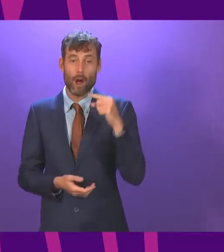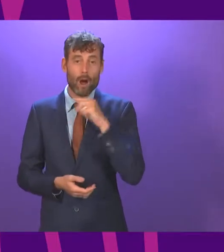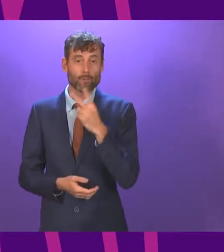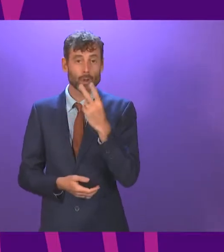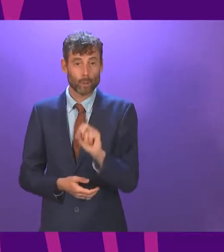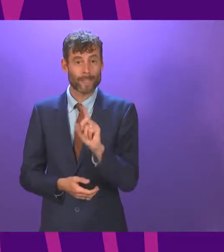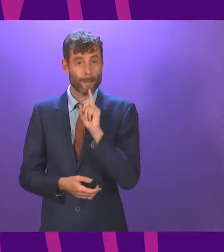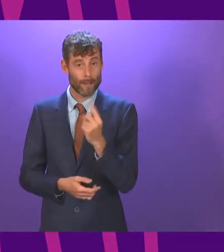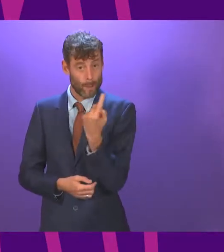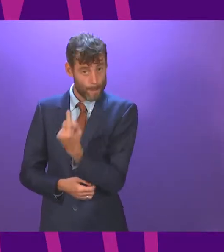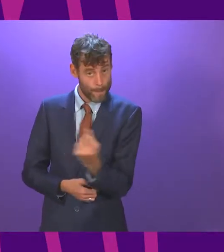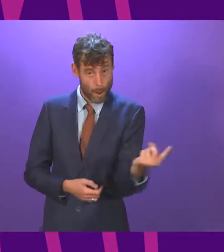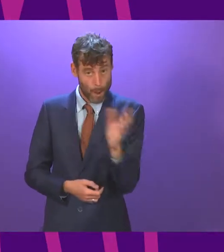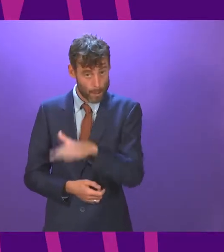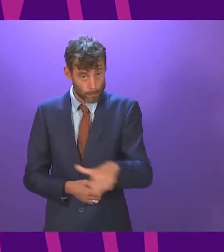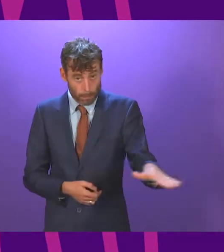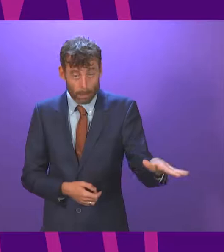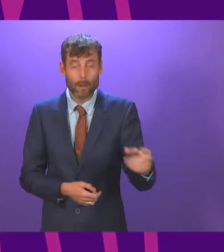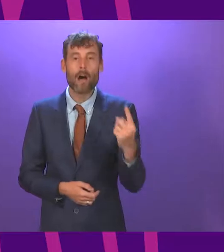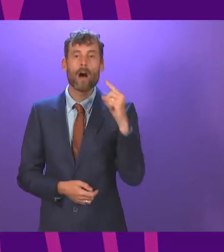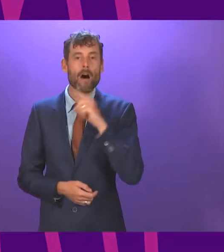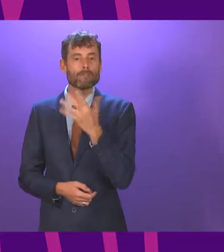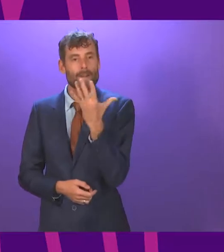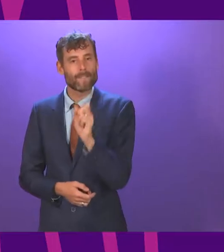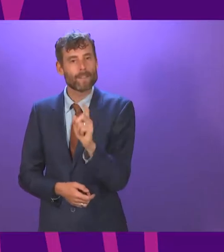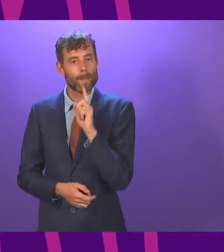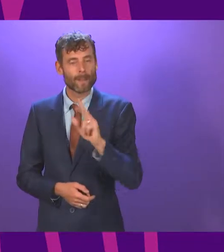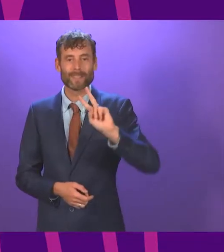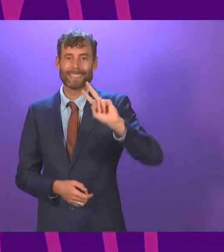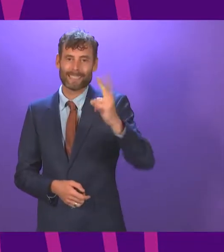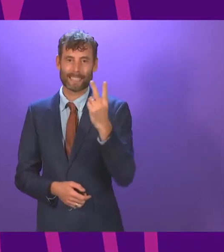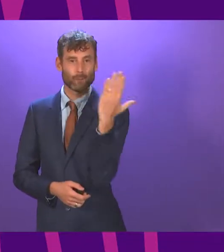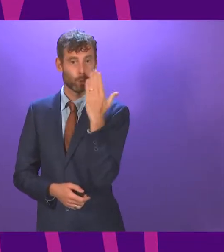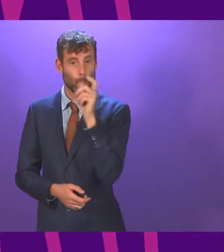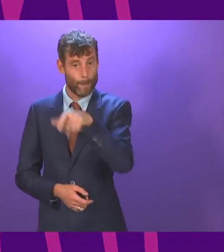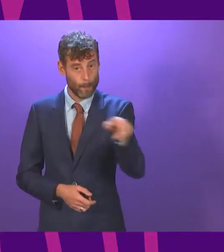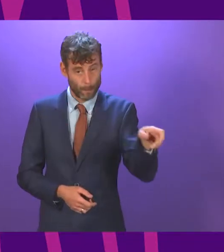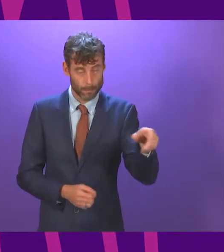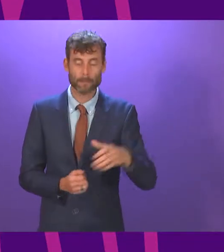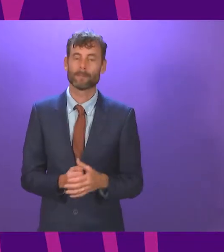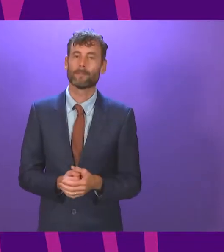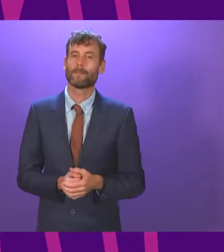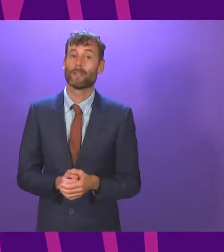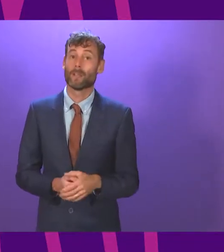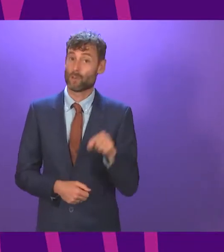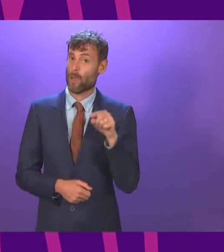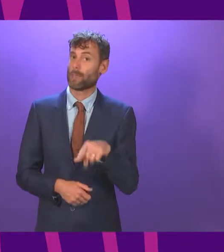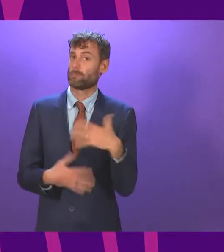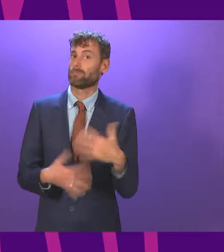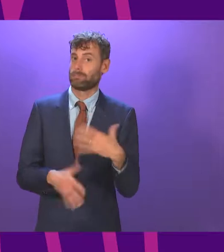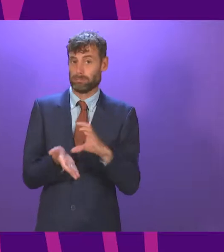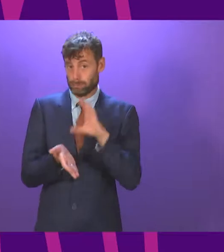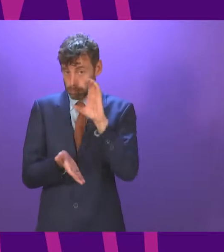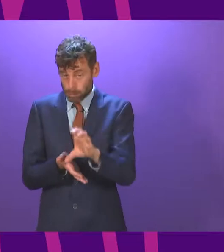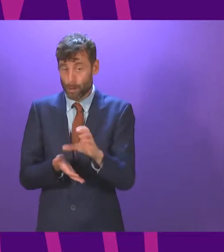primary school pupil and £150 for eligible secondary school pupils. This will be supported